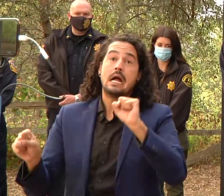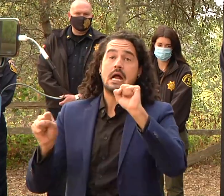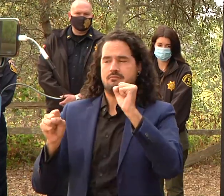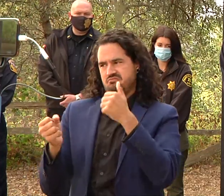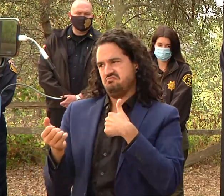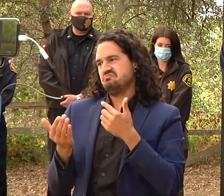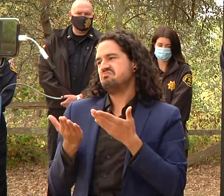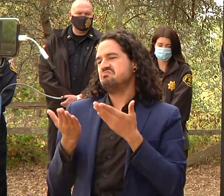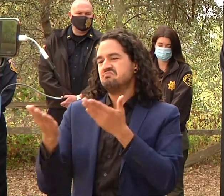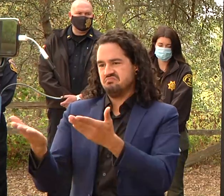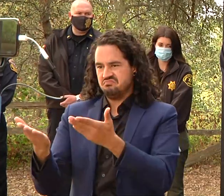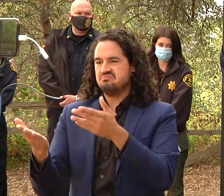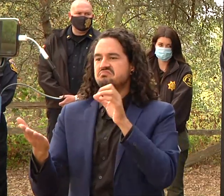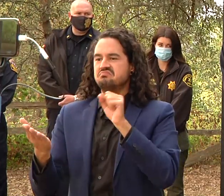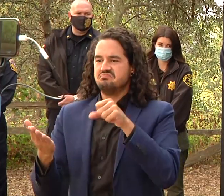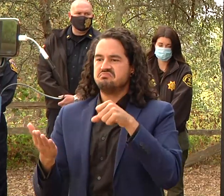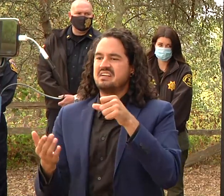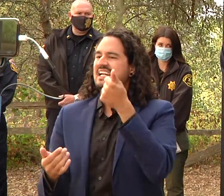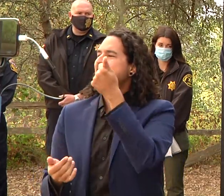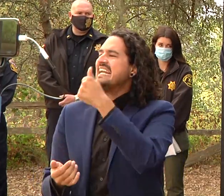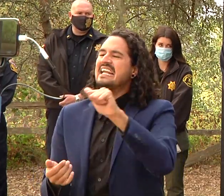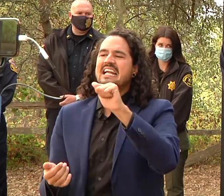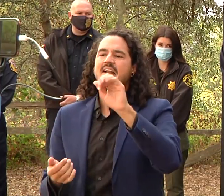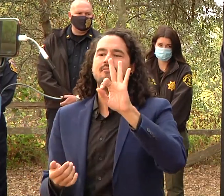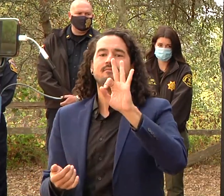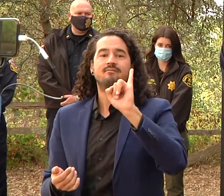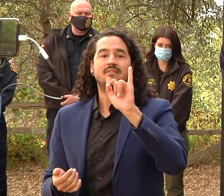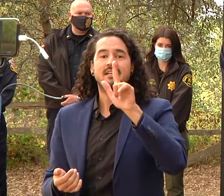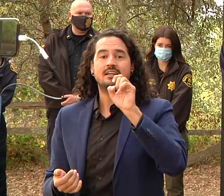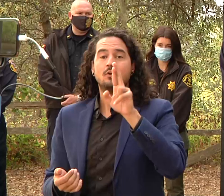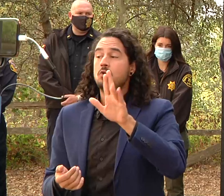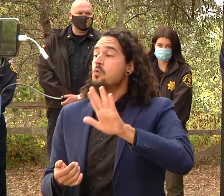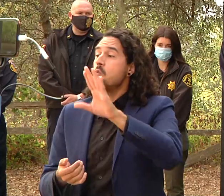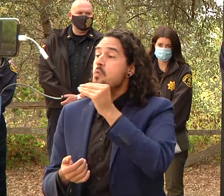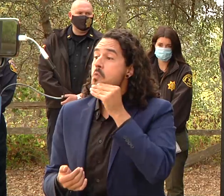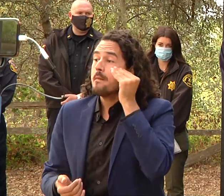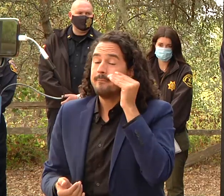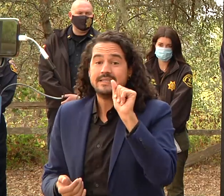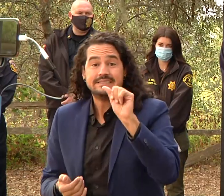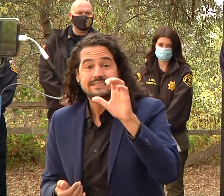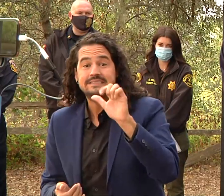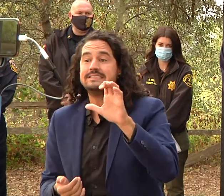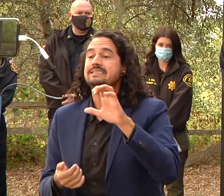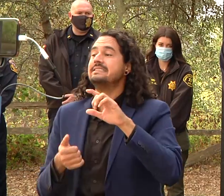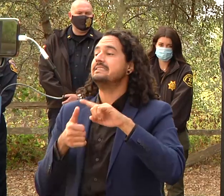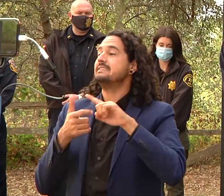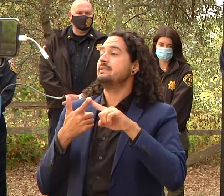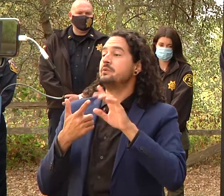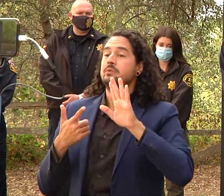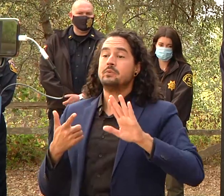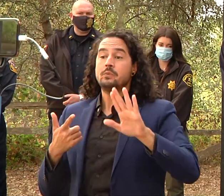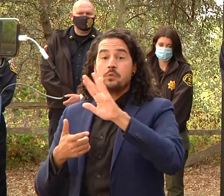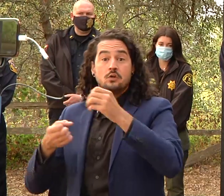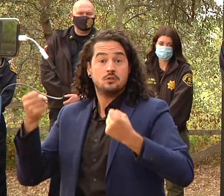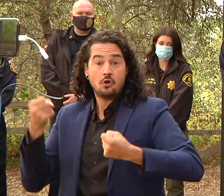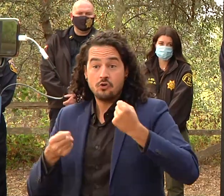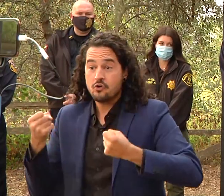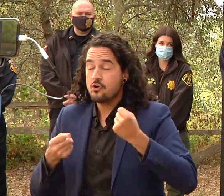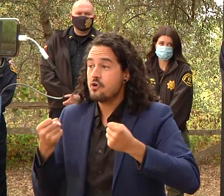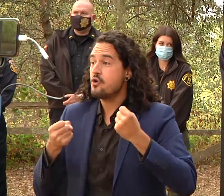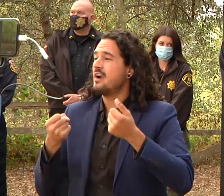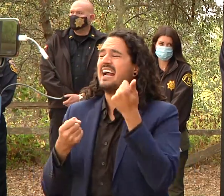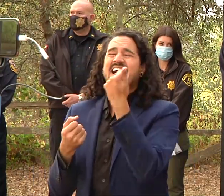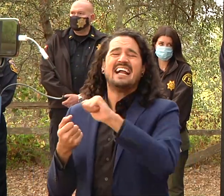i would say filters in your hvac systems for your homes i would replace anything like vehicles anything that filters uh air